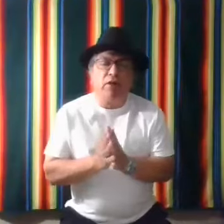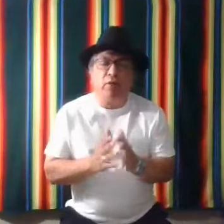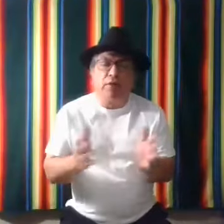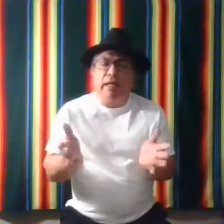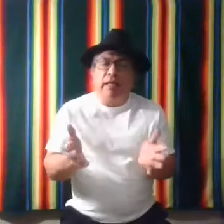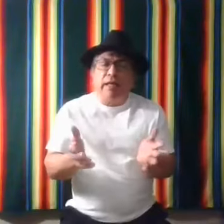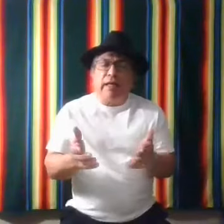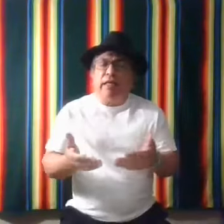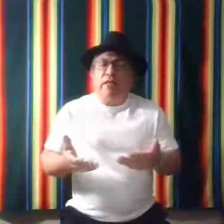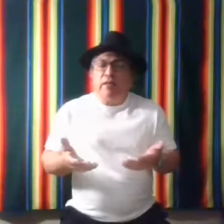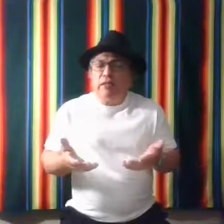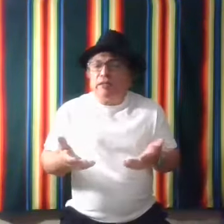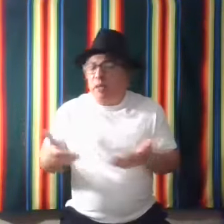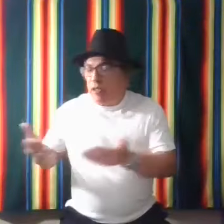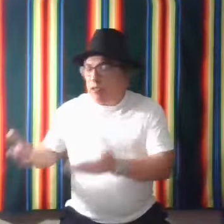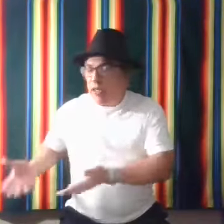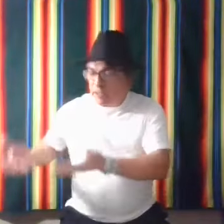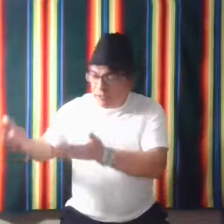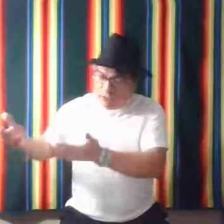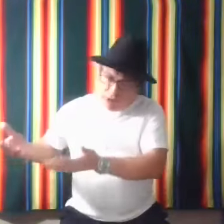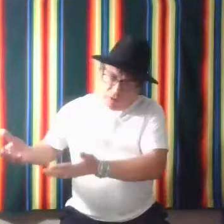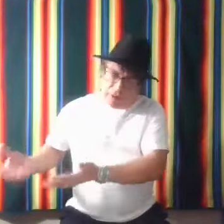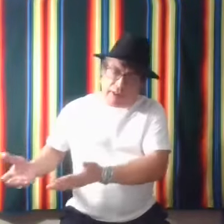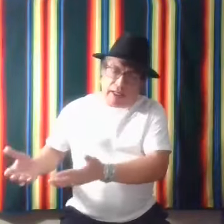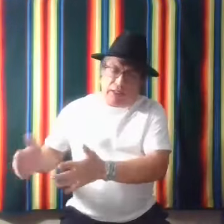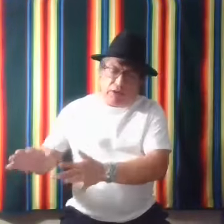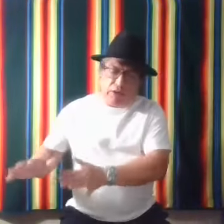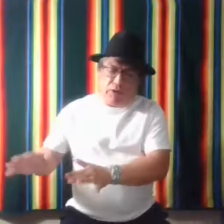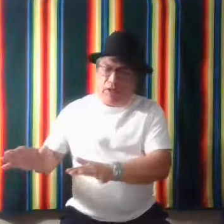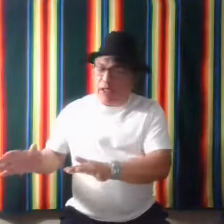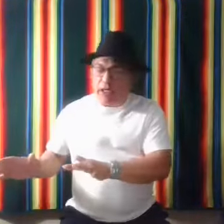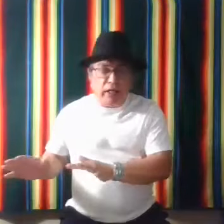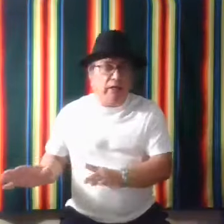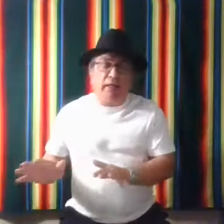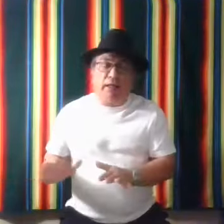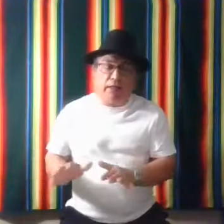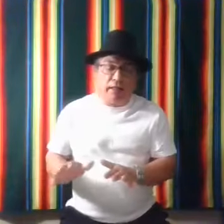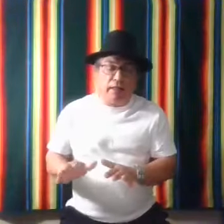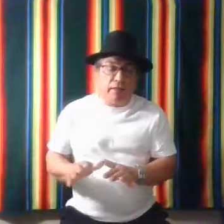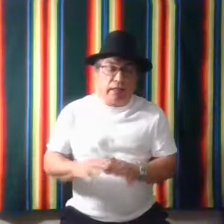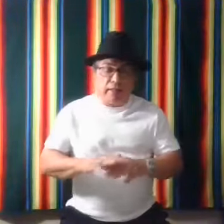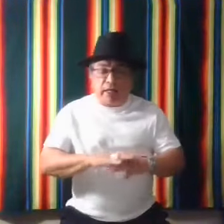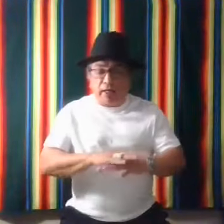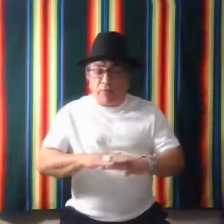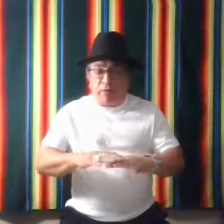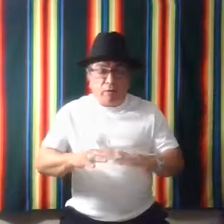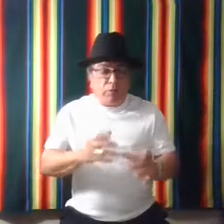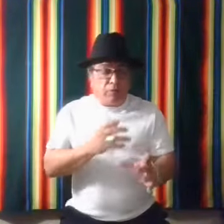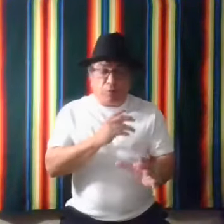you know, because he didn't just take me to the side and say, you know, this is how you do it. Anything like that, that, and that covered from